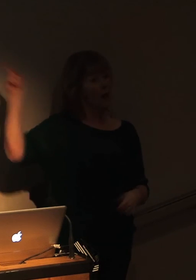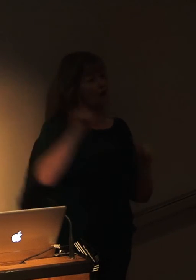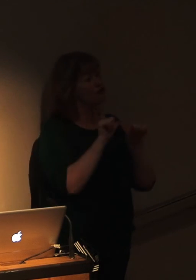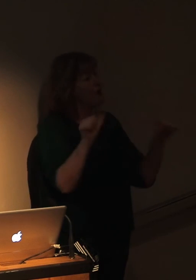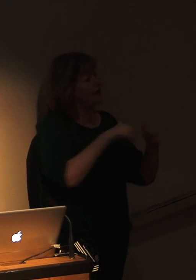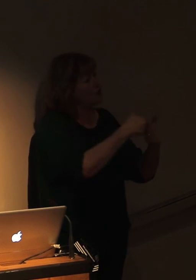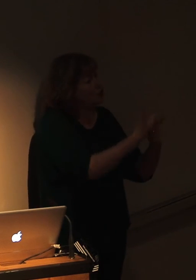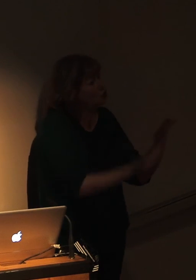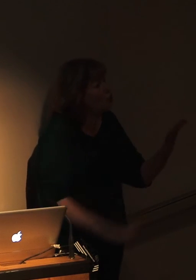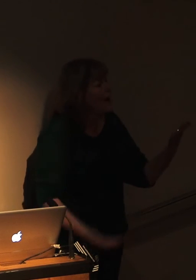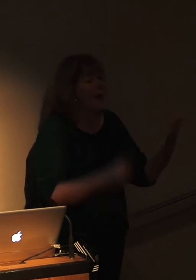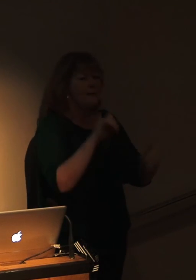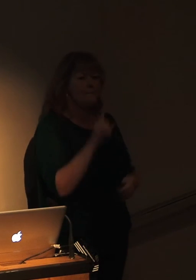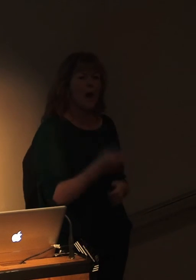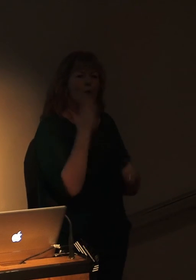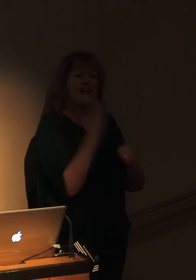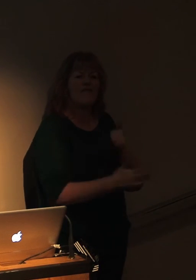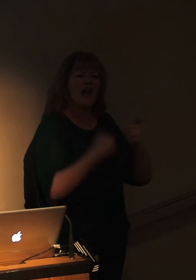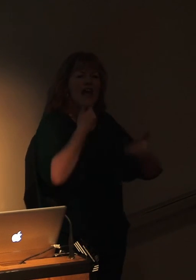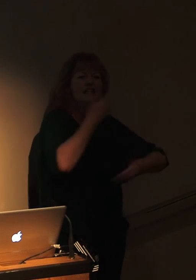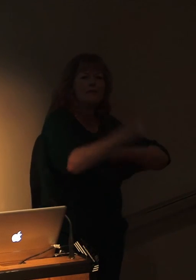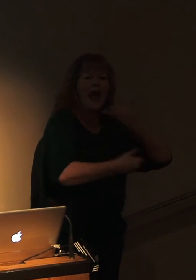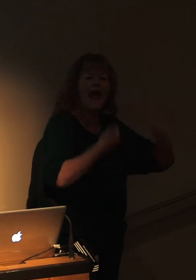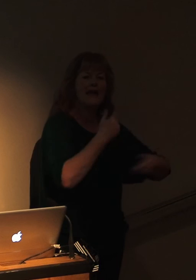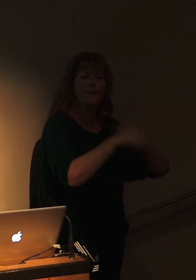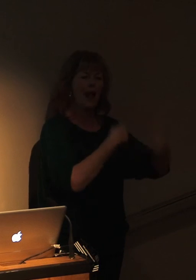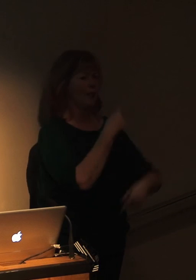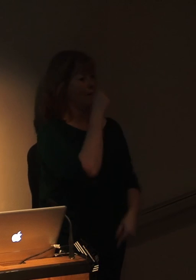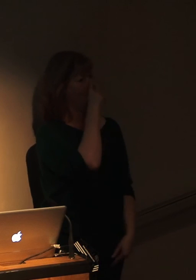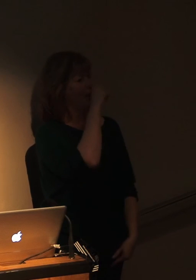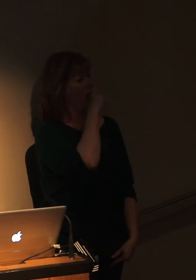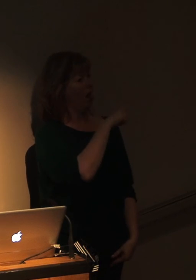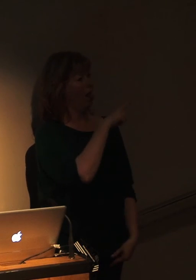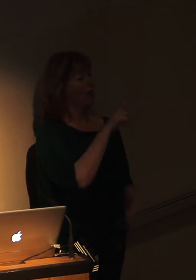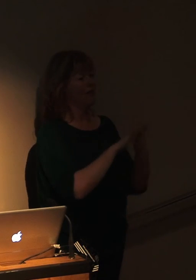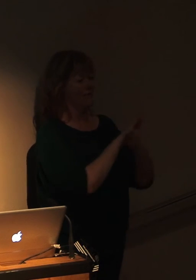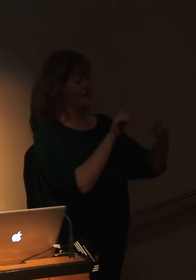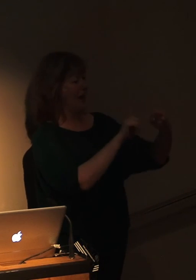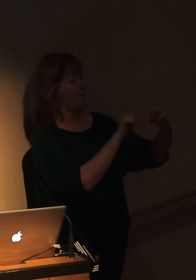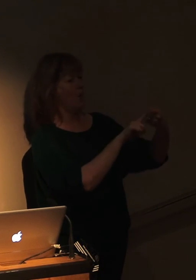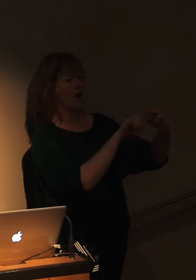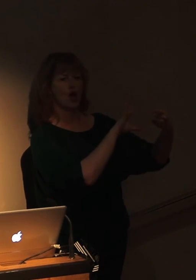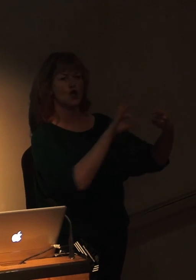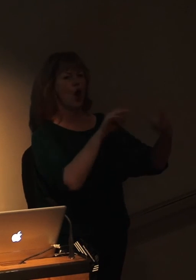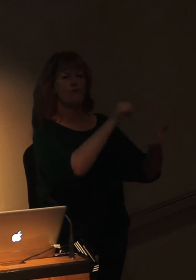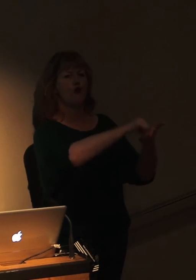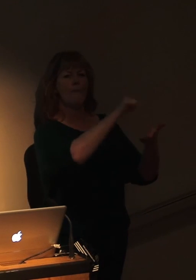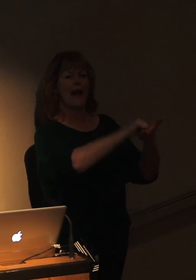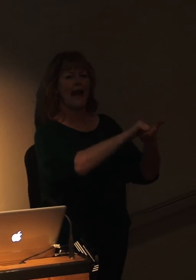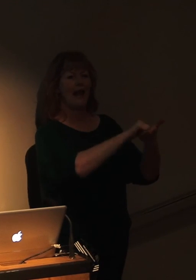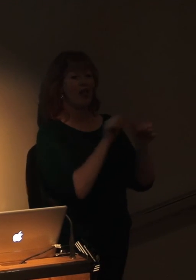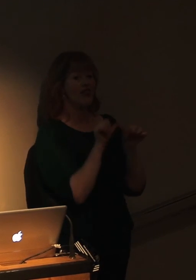done is because we don't relate to the characters in the film yet, we haven't finished the beginning. I'll show you the next part of the beginning.